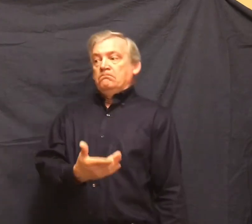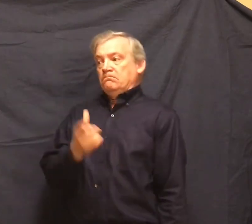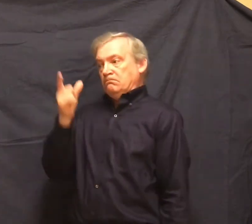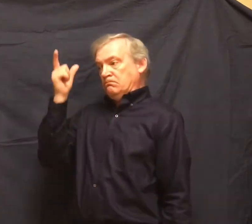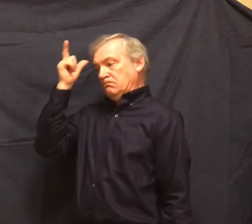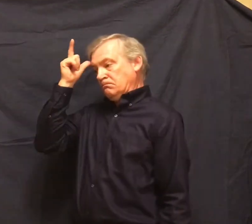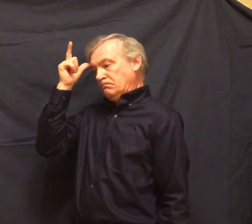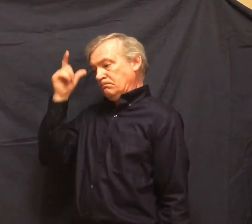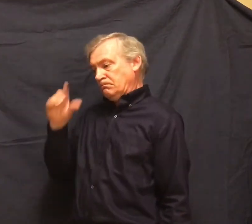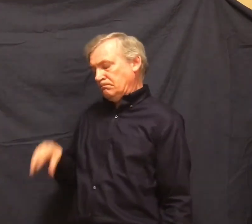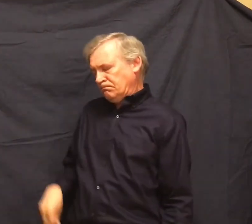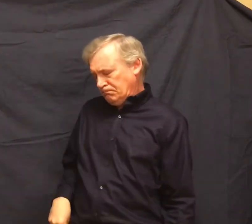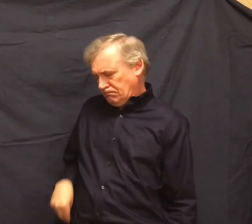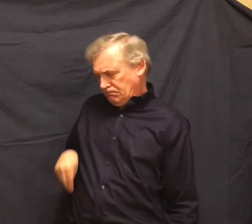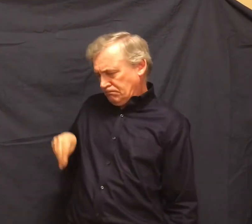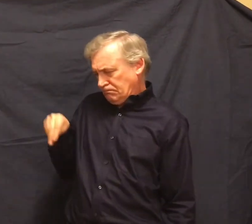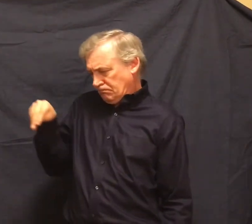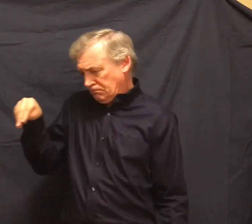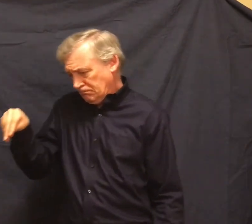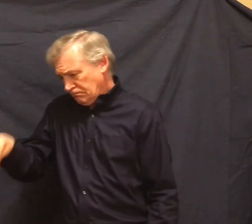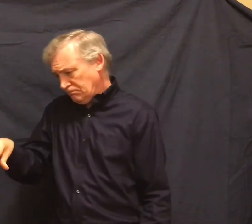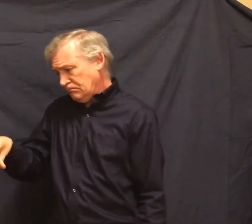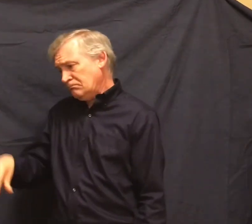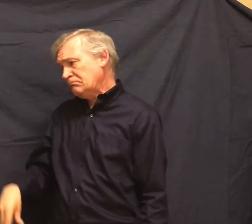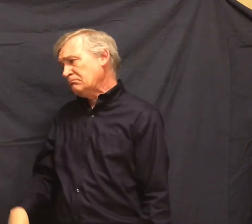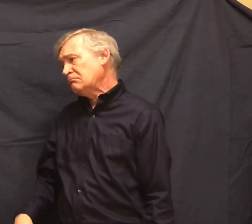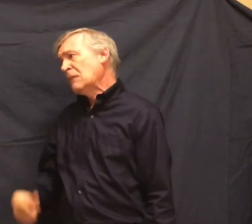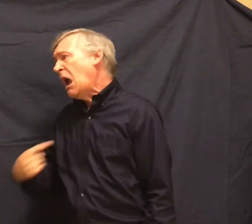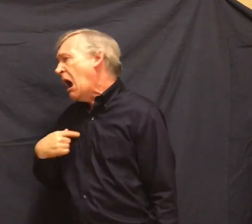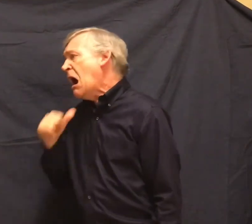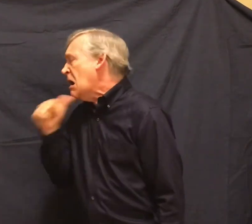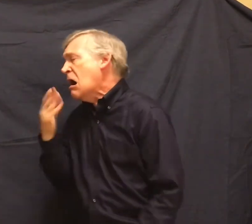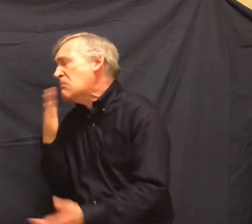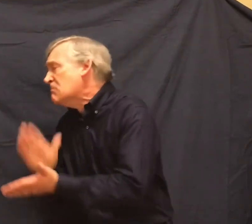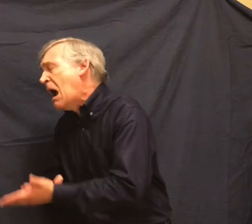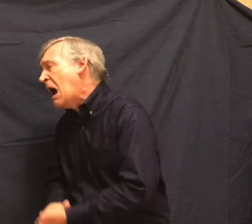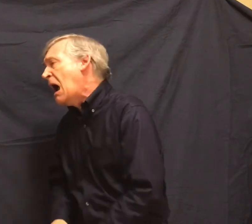I wasn't doing nothing bad with it, George. Just stroking it.